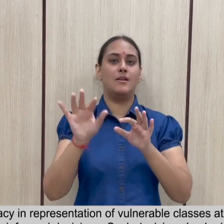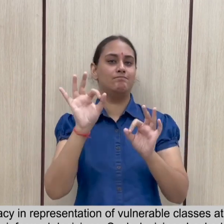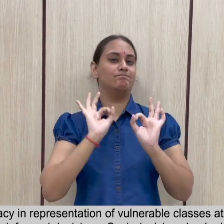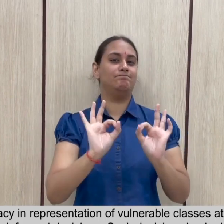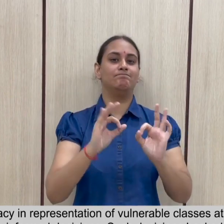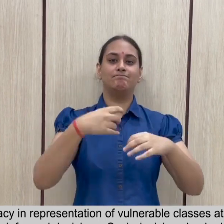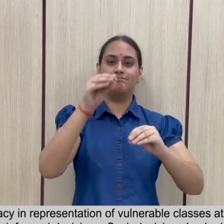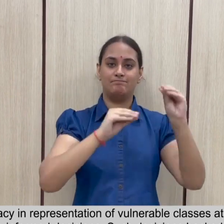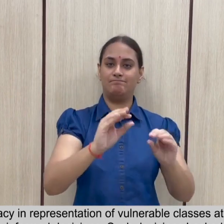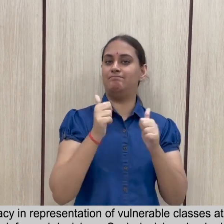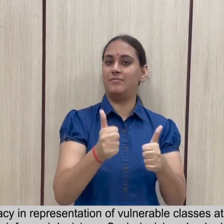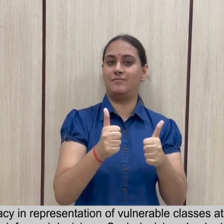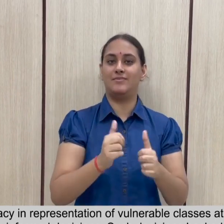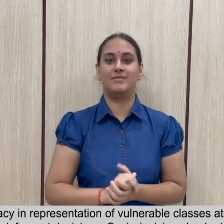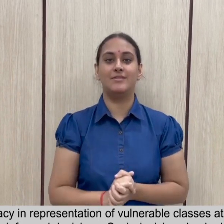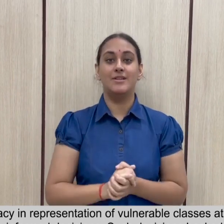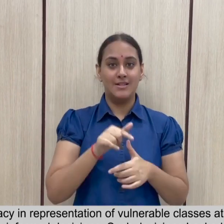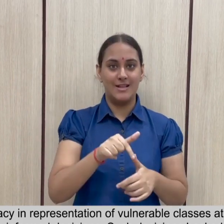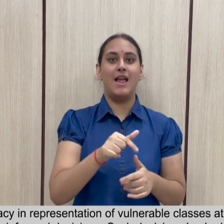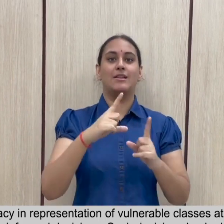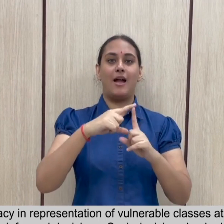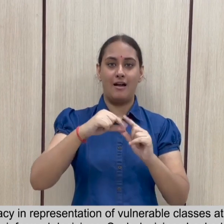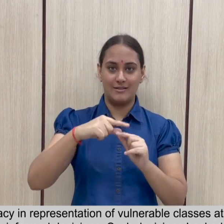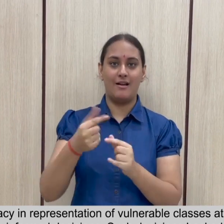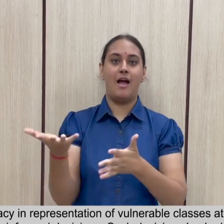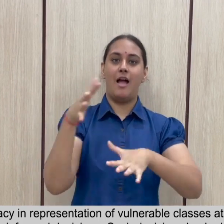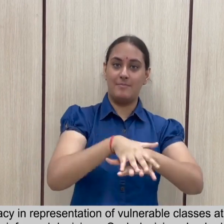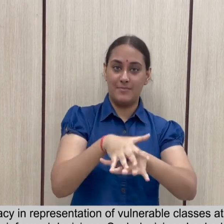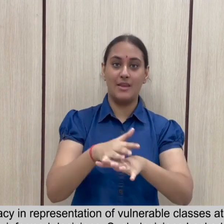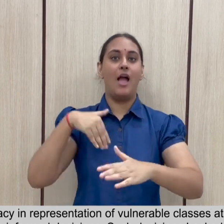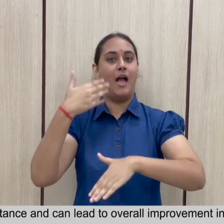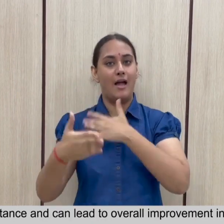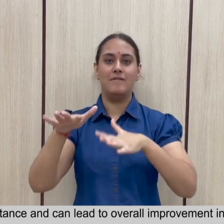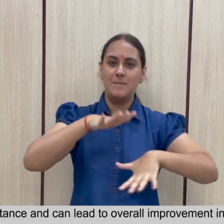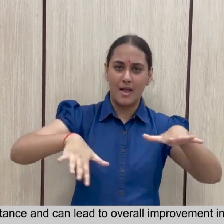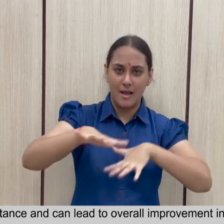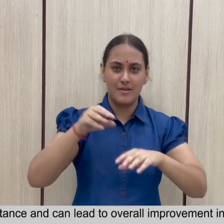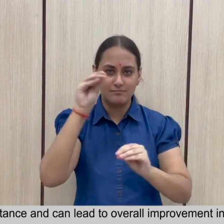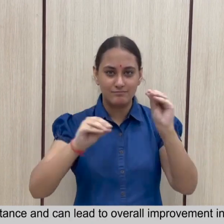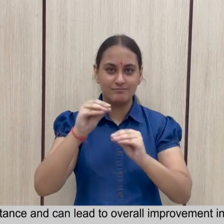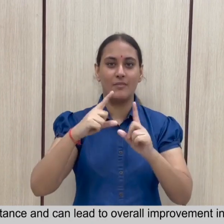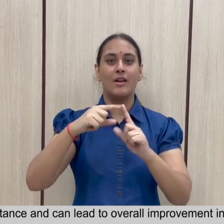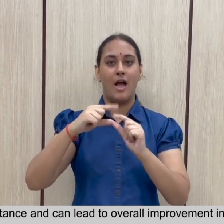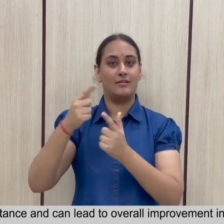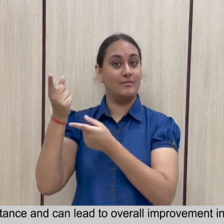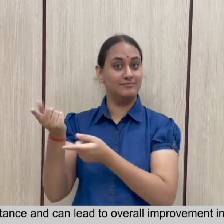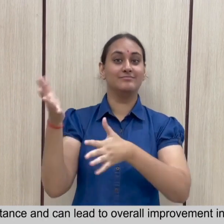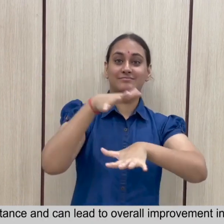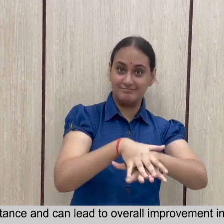Such decisions, backed by reliable data, will have acceptance and can lead to overall